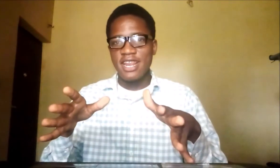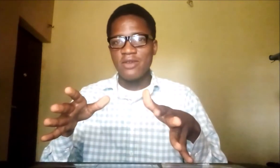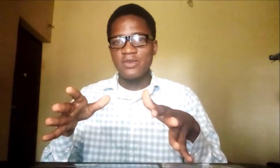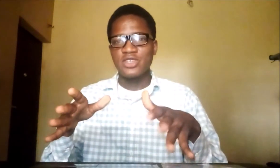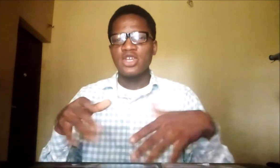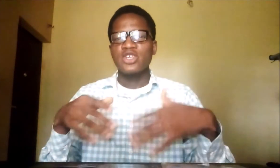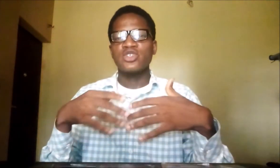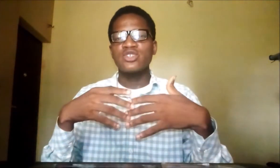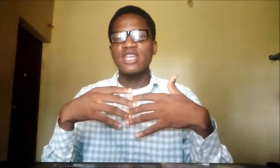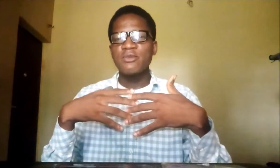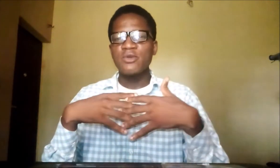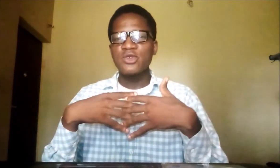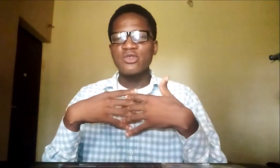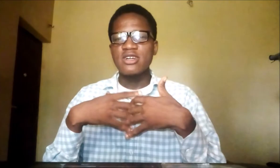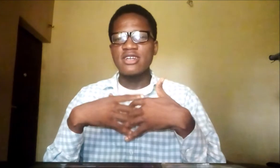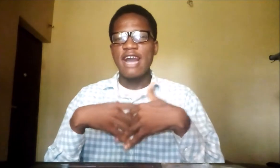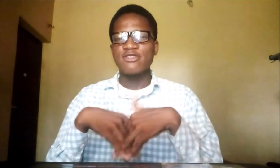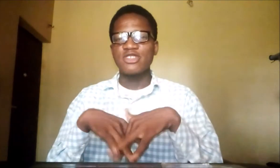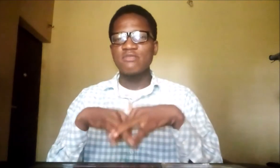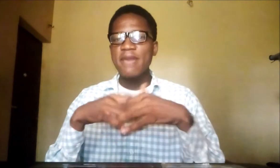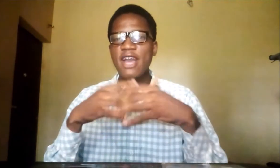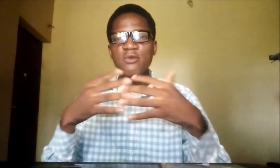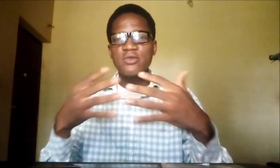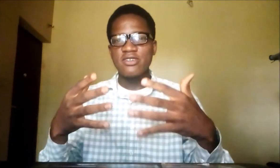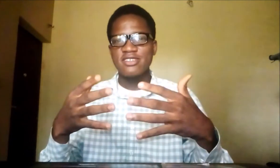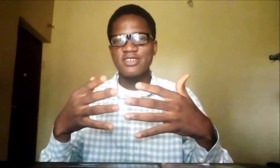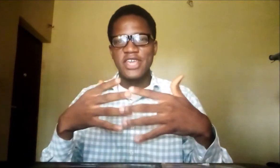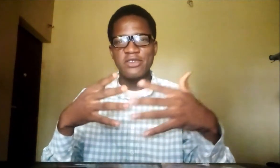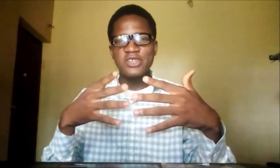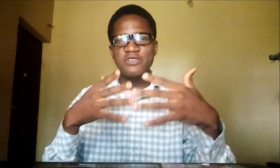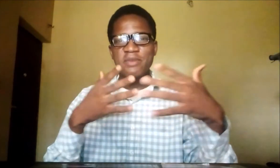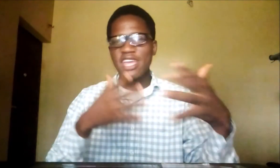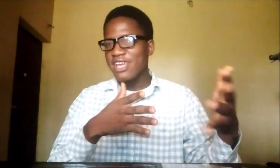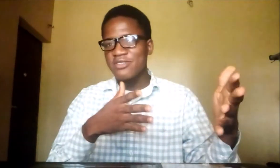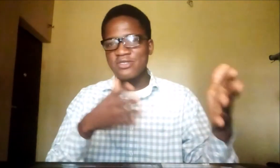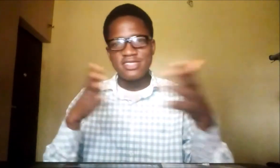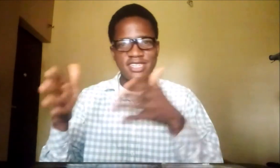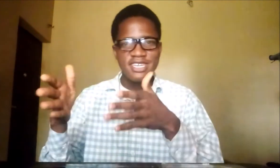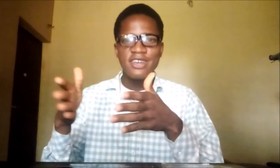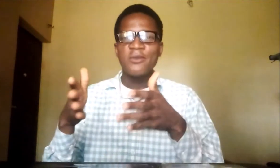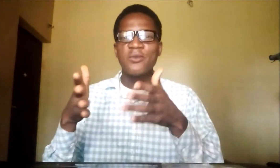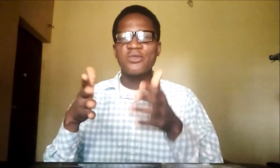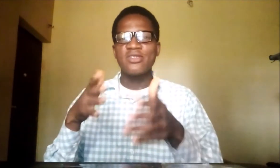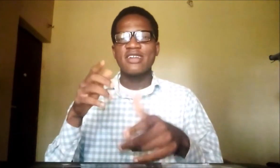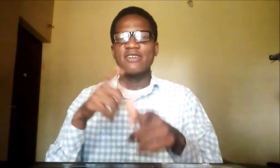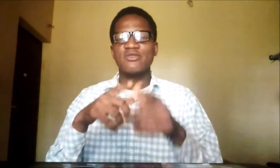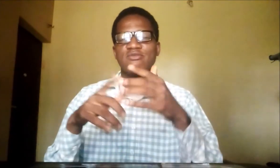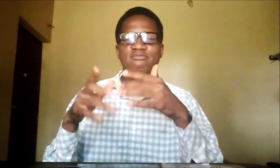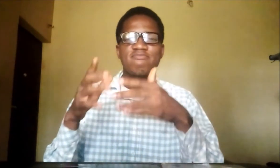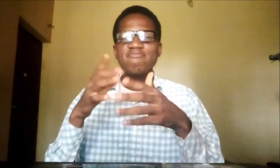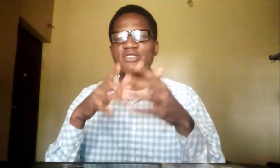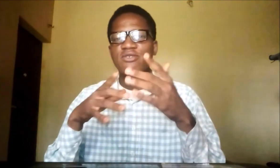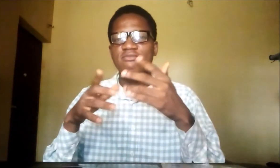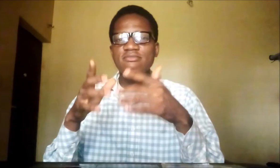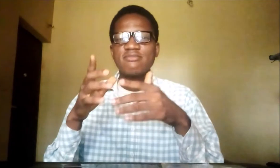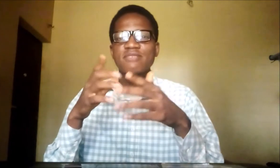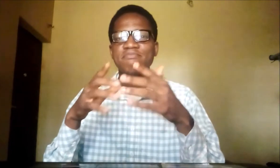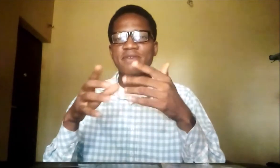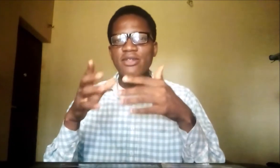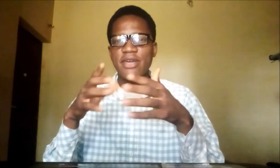language. So today we want to learn how to spell words. not just from A to Z. We want to learn how to, you know, spell them.